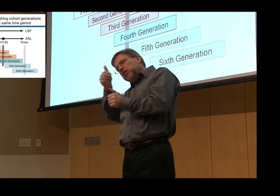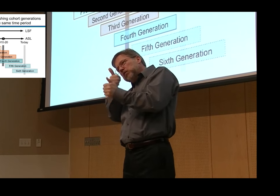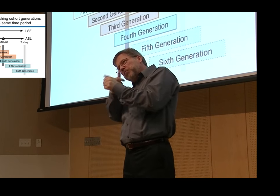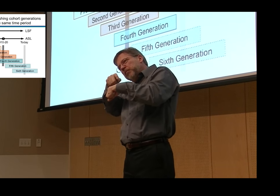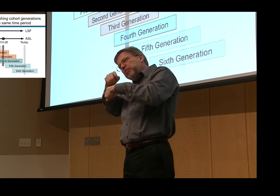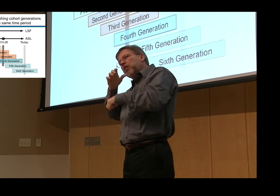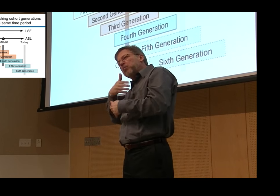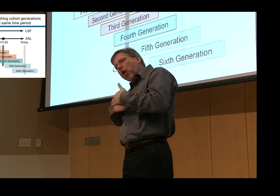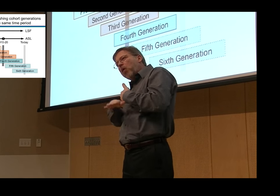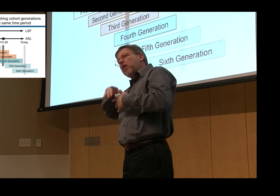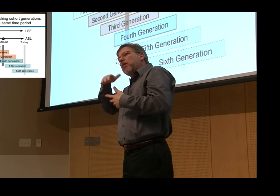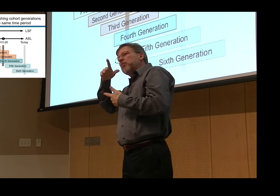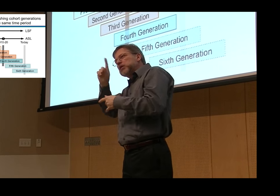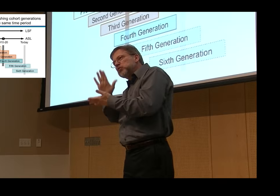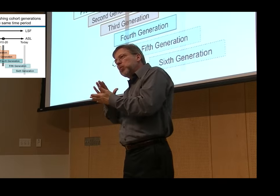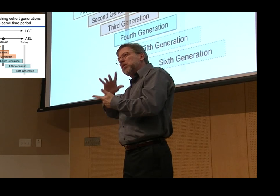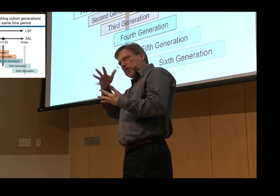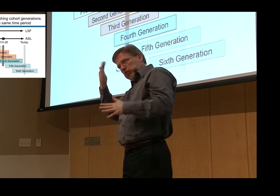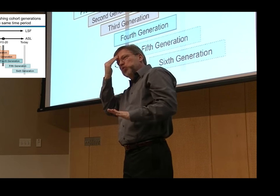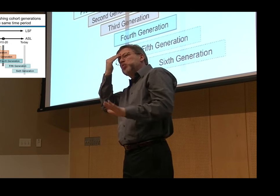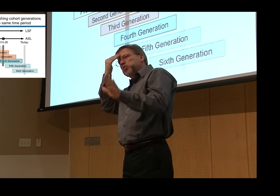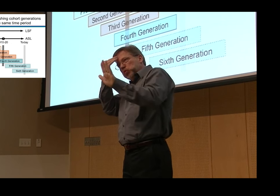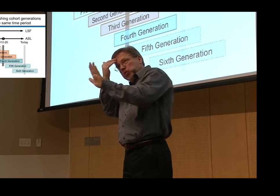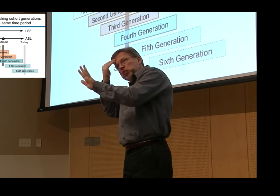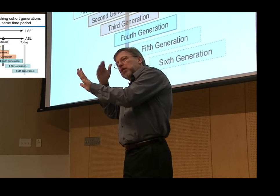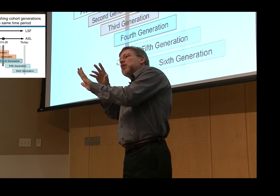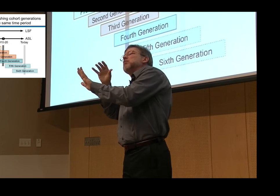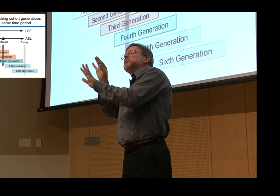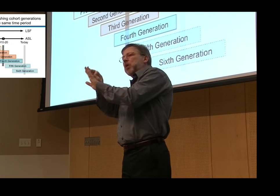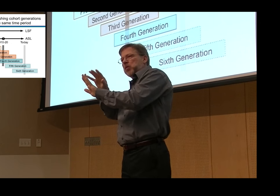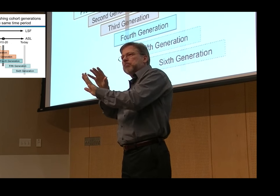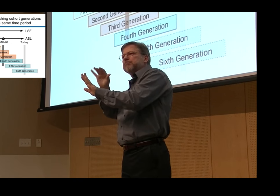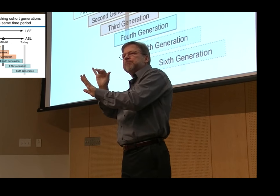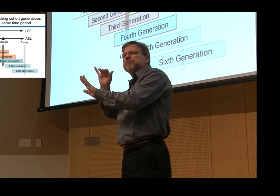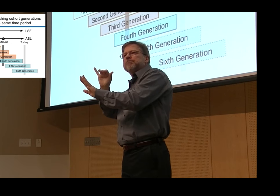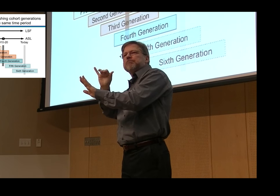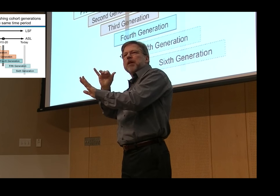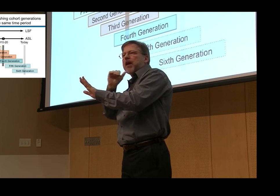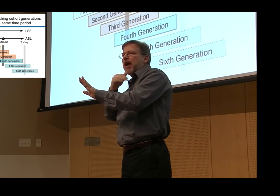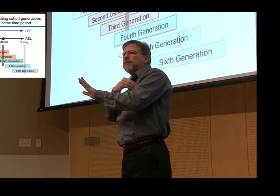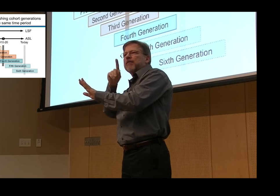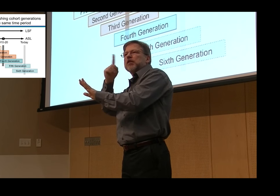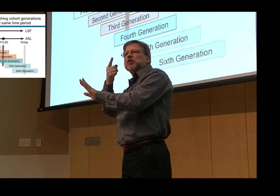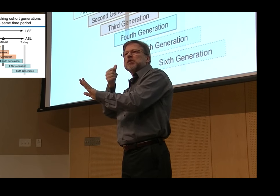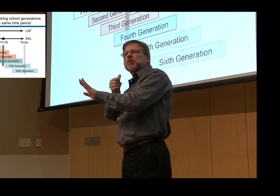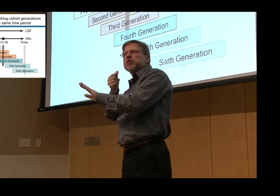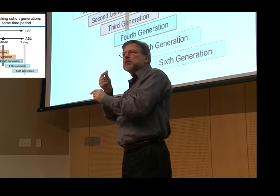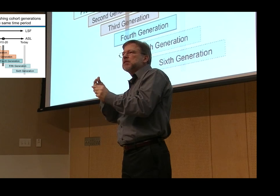signs that I grew up with. The distinctive color on the second and third generation show that there was a split